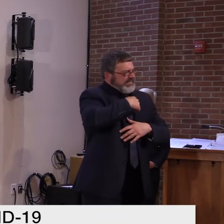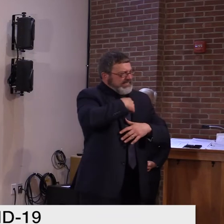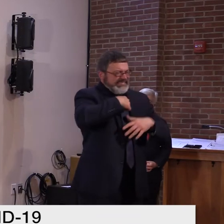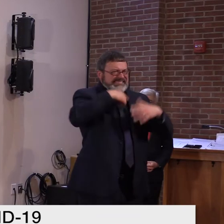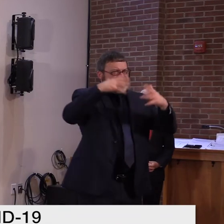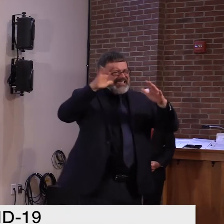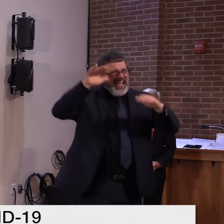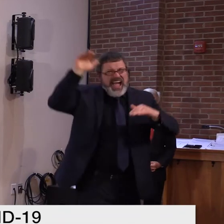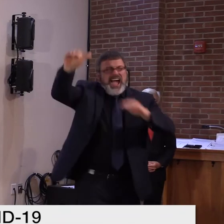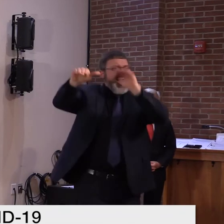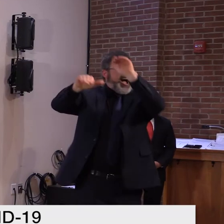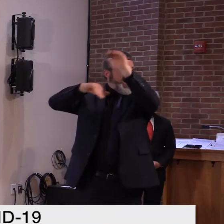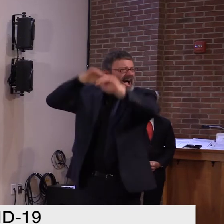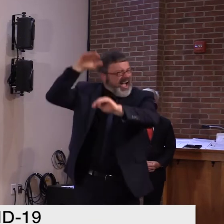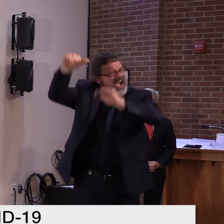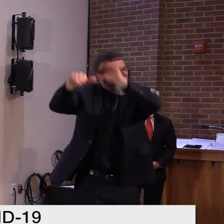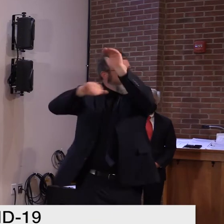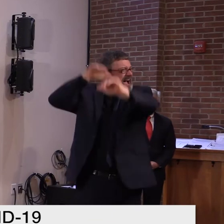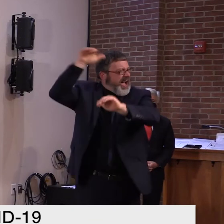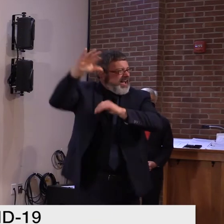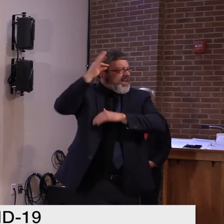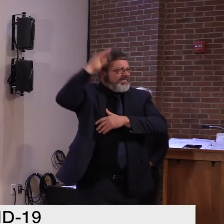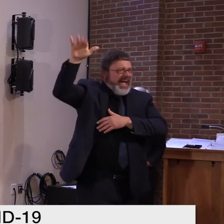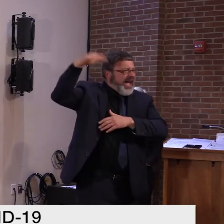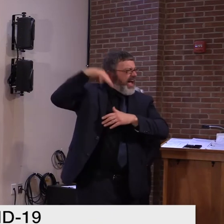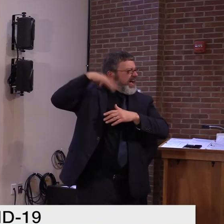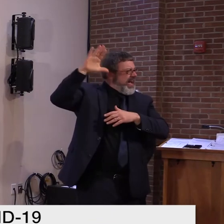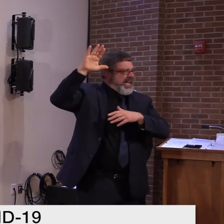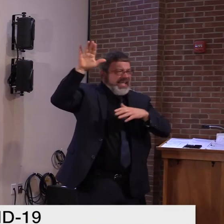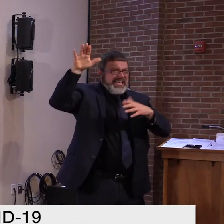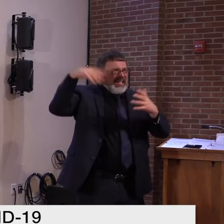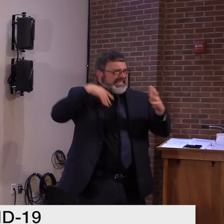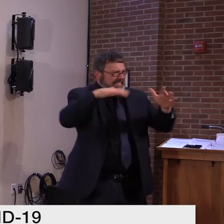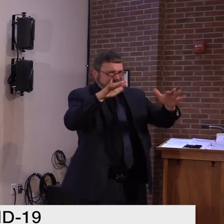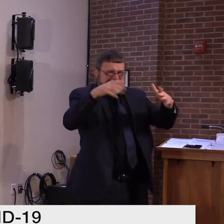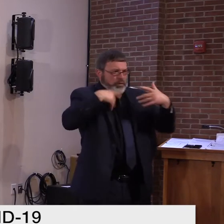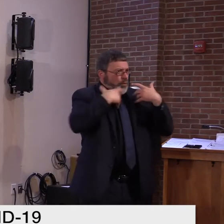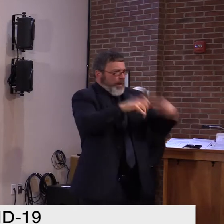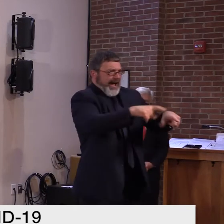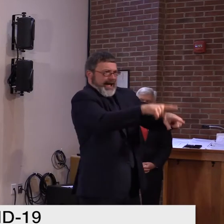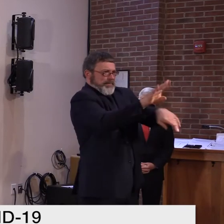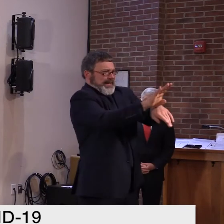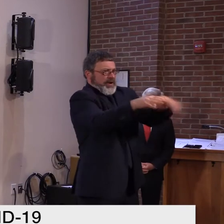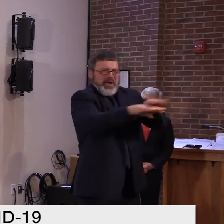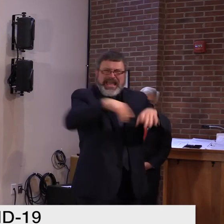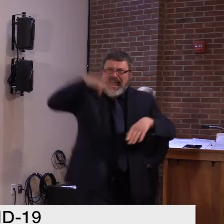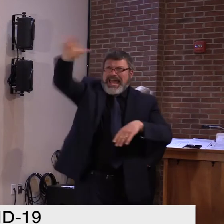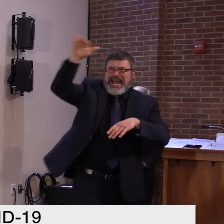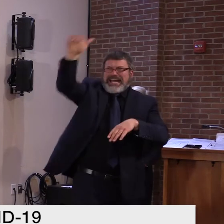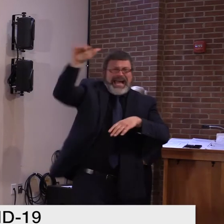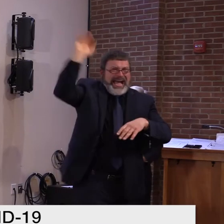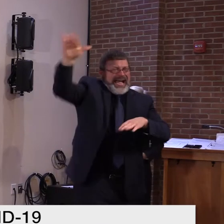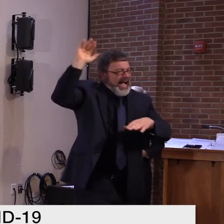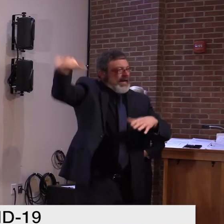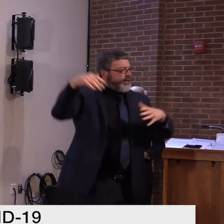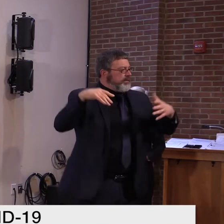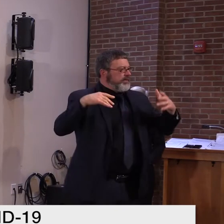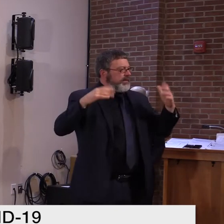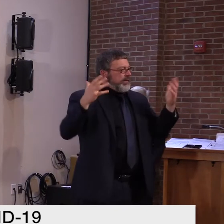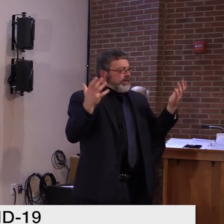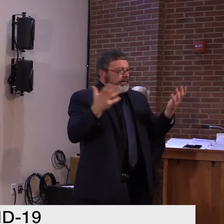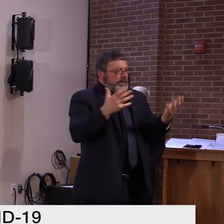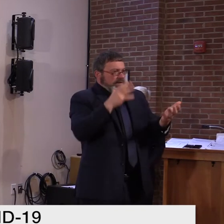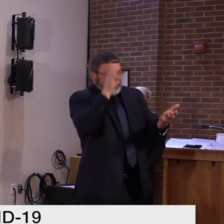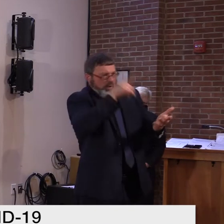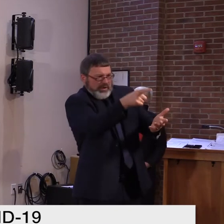are going to be shutting down. They need some help, financial help to make sure that they survive for another day so that